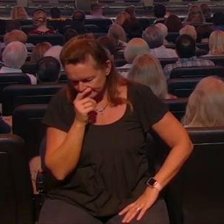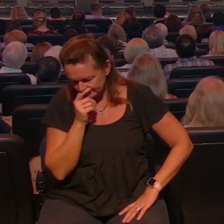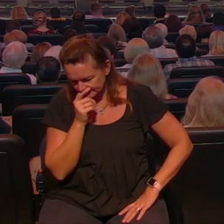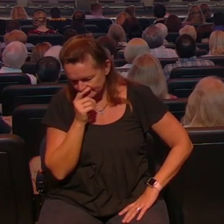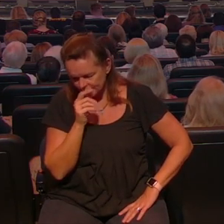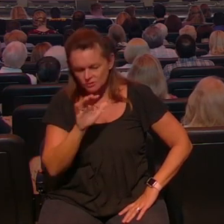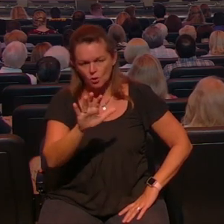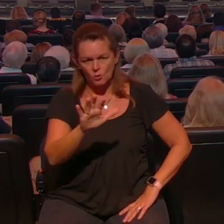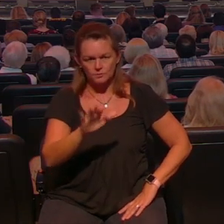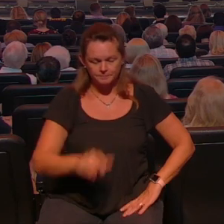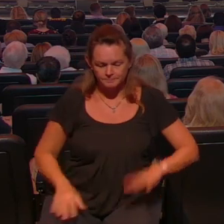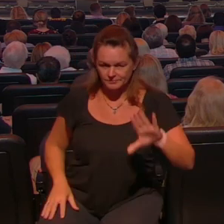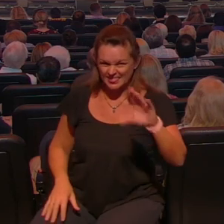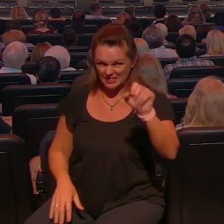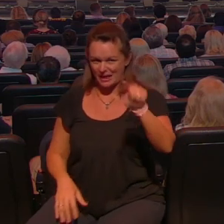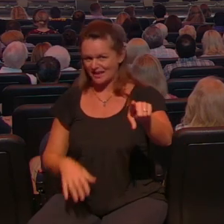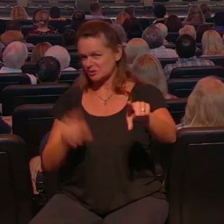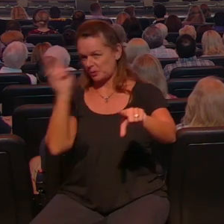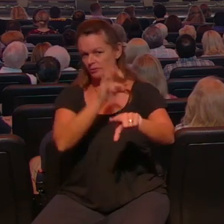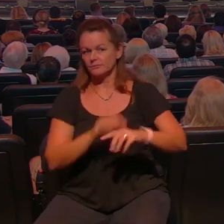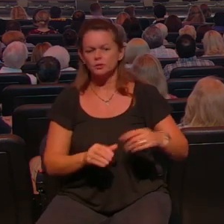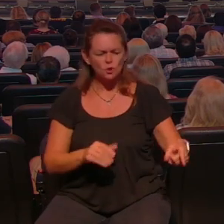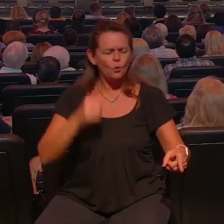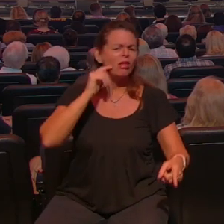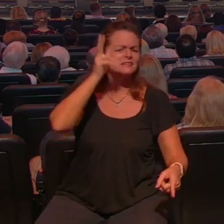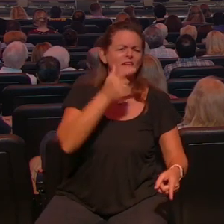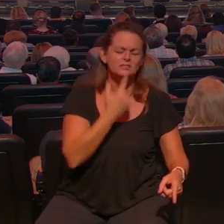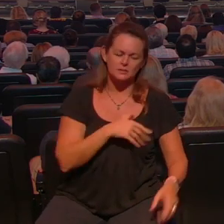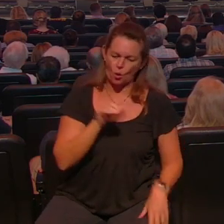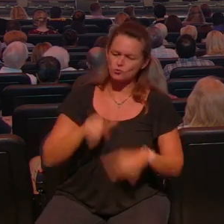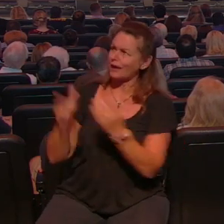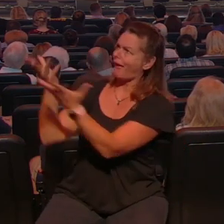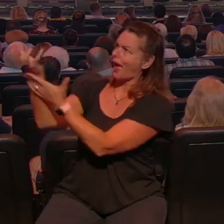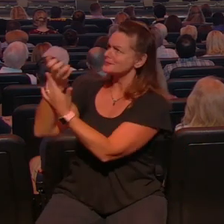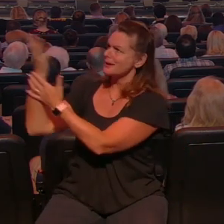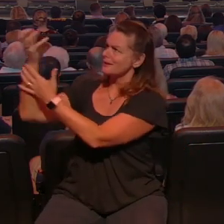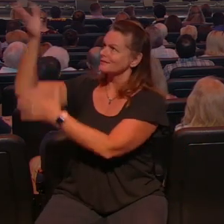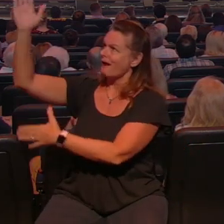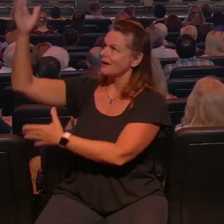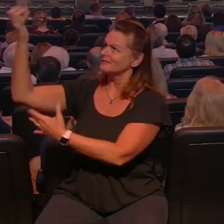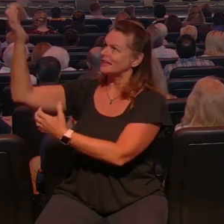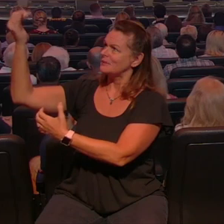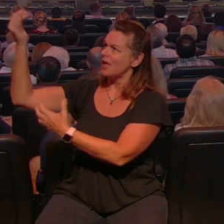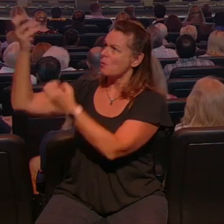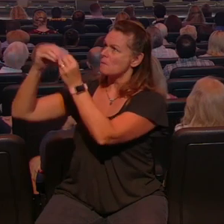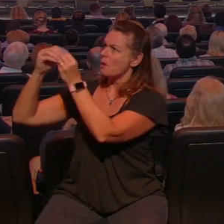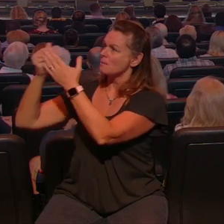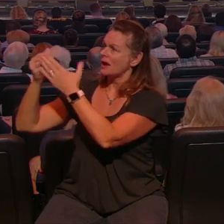because I think the devil tells us that's wrong you know it's wrong for Christians to talk about money it's wrong for Christians to pray for